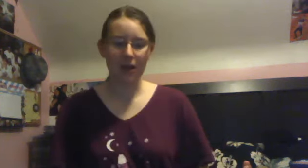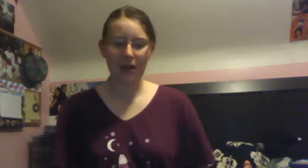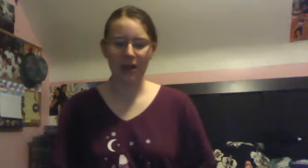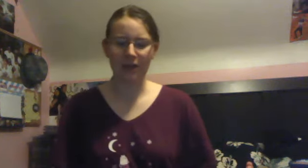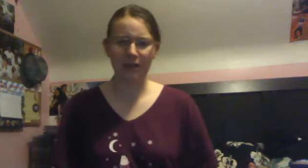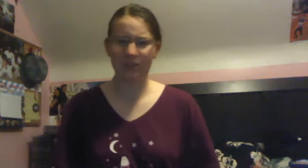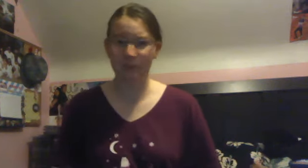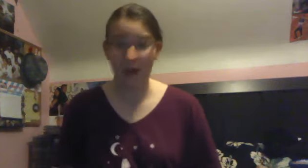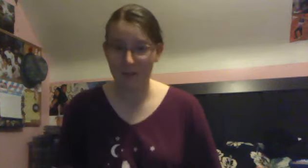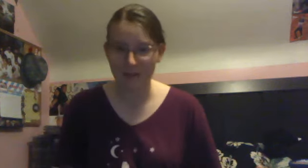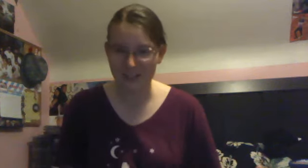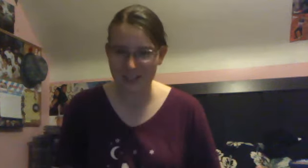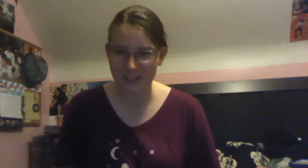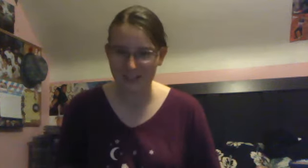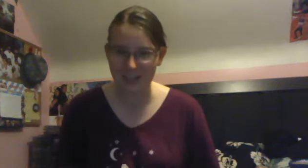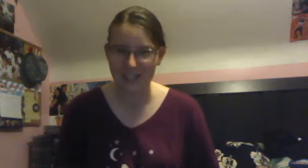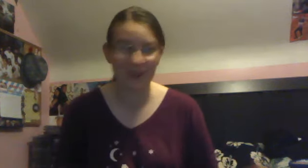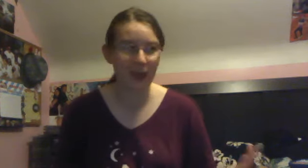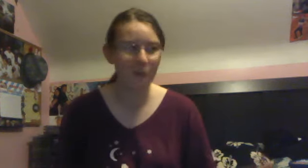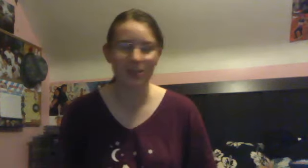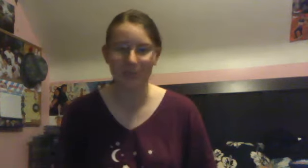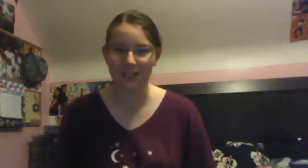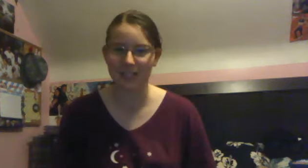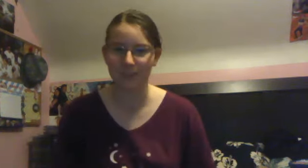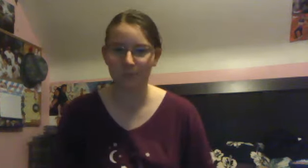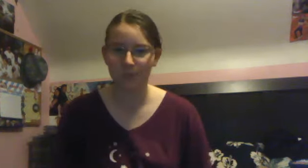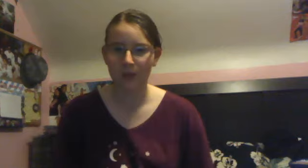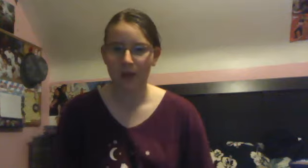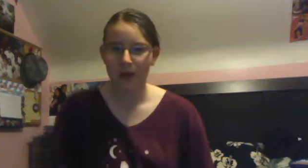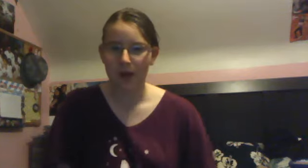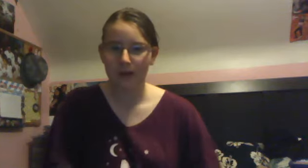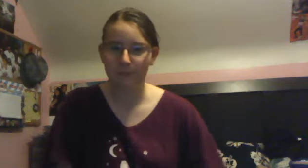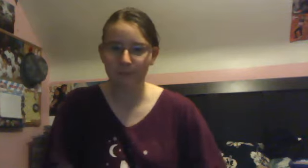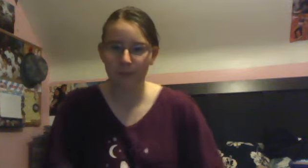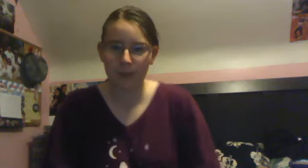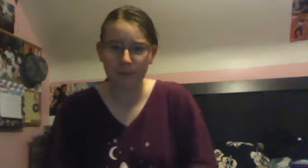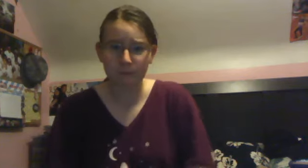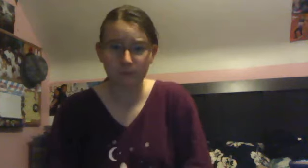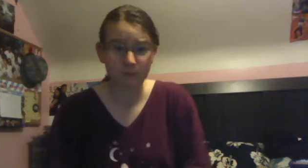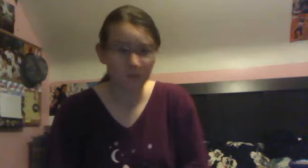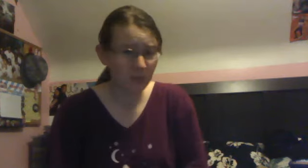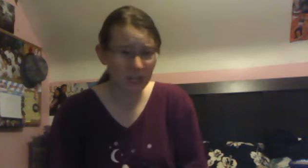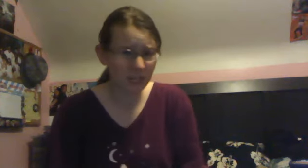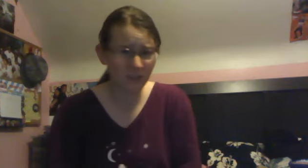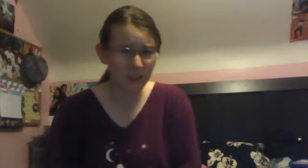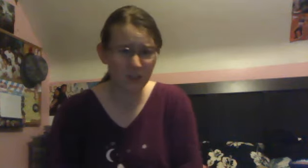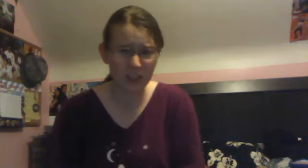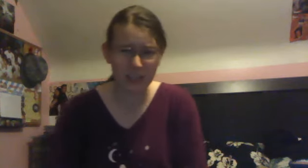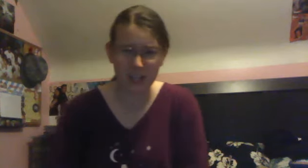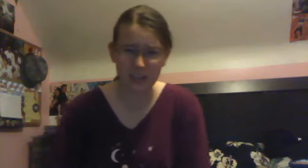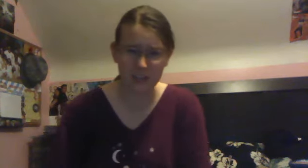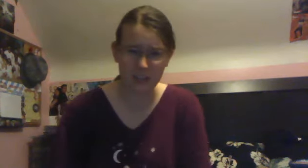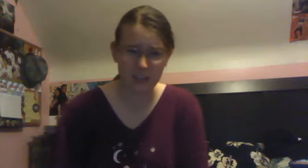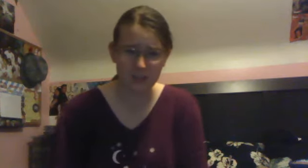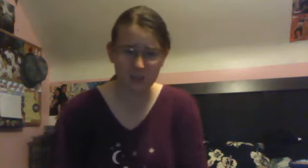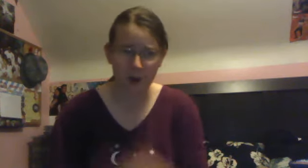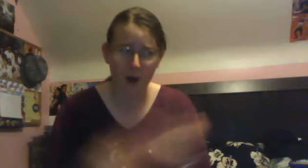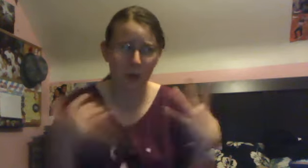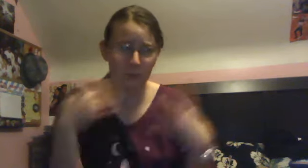And to pie my friends in the face, that was amazing. Um, I definitely don't think I, I topped what